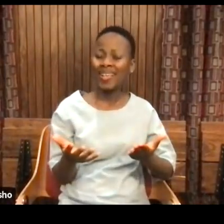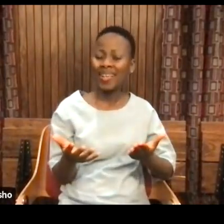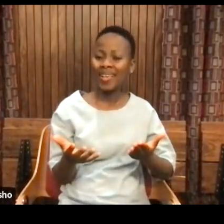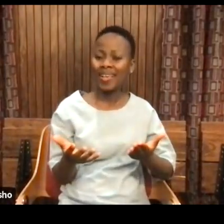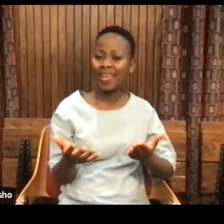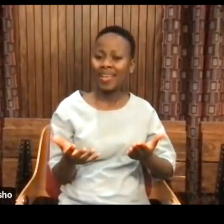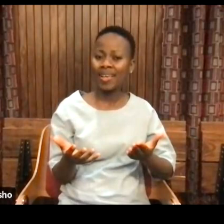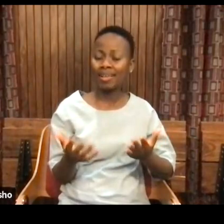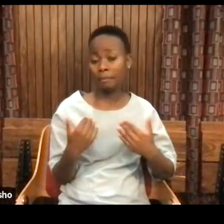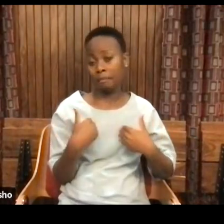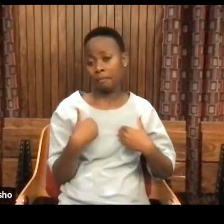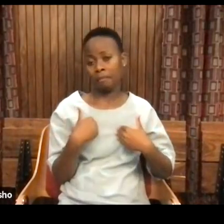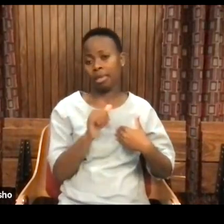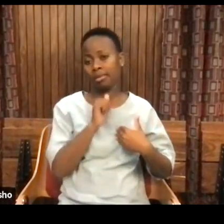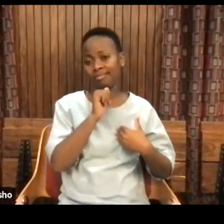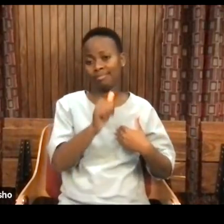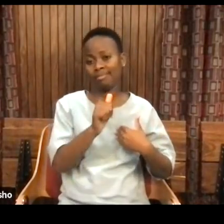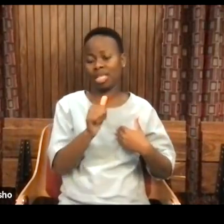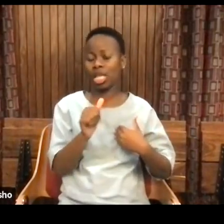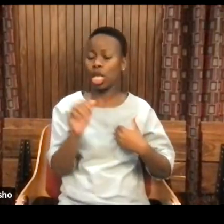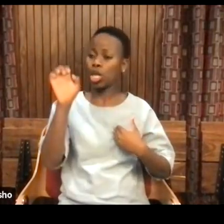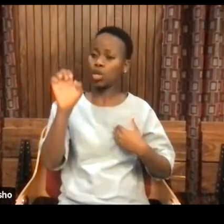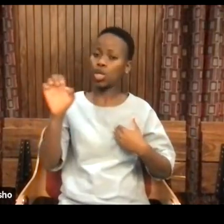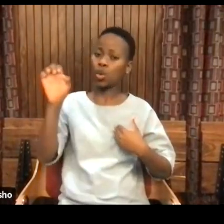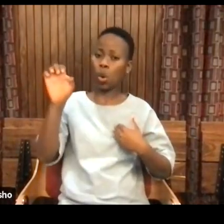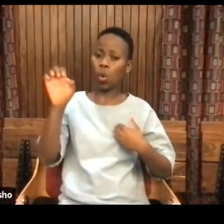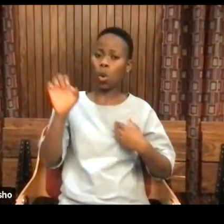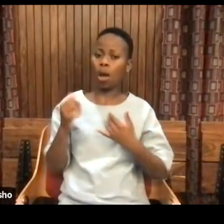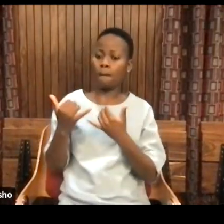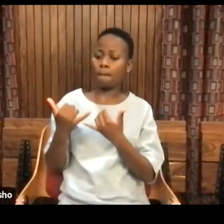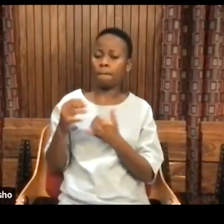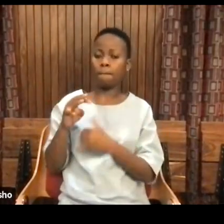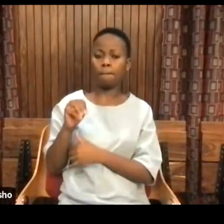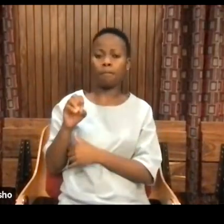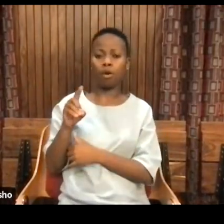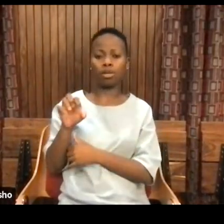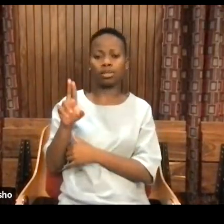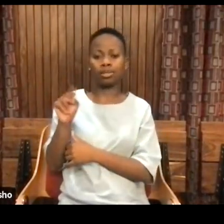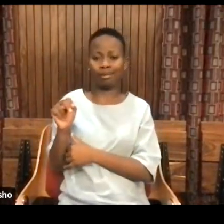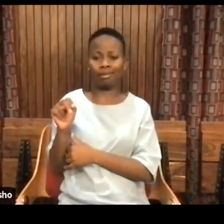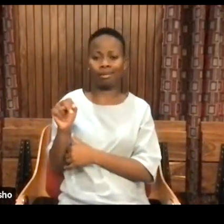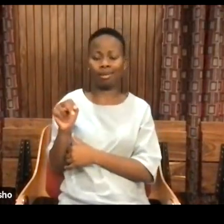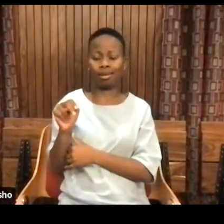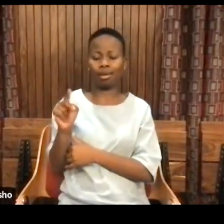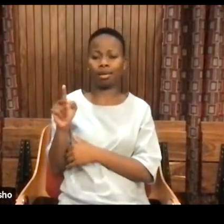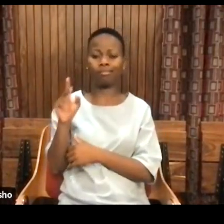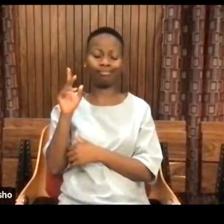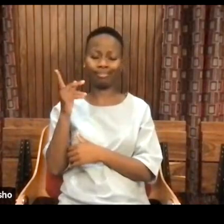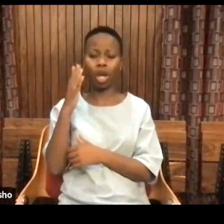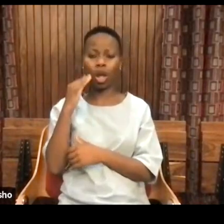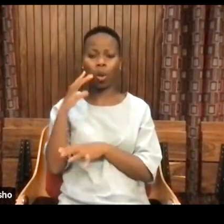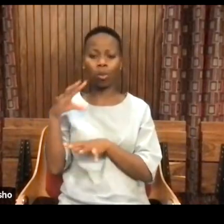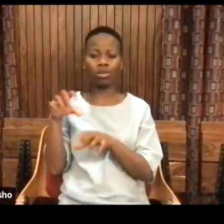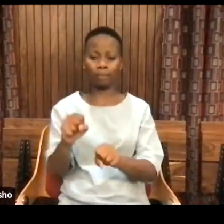we call, what I call, Euro-modern colonialism. And Euro-modern colonialism,